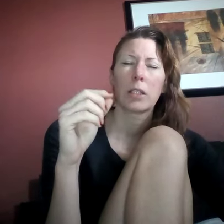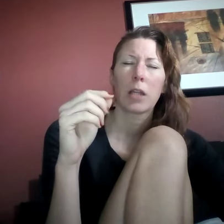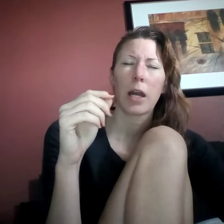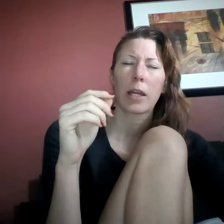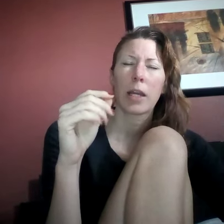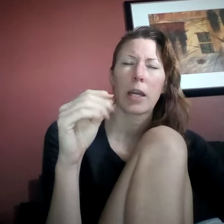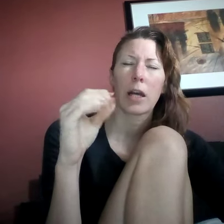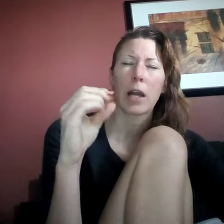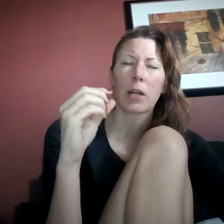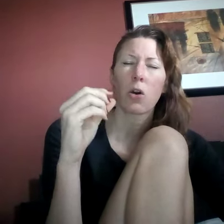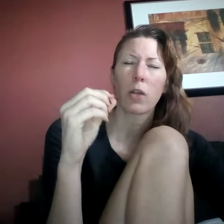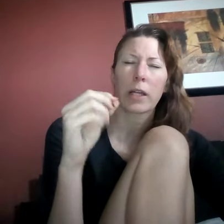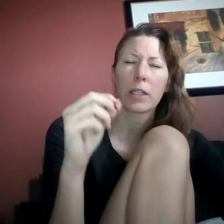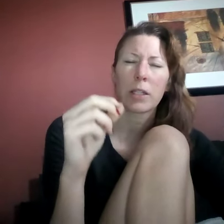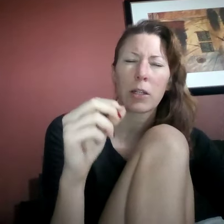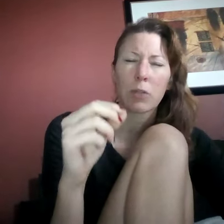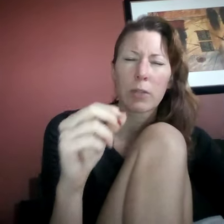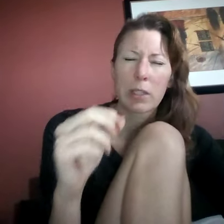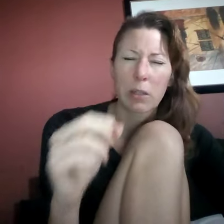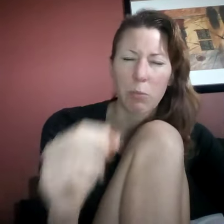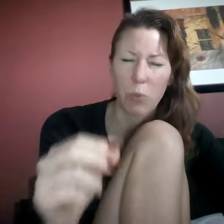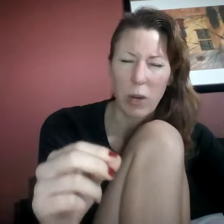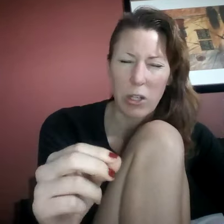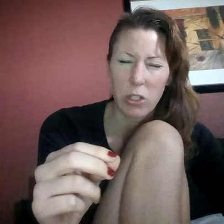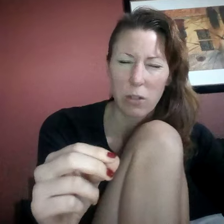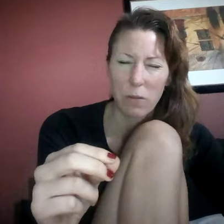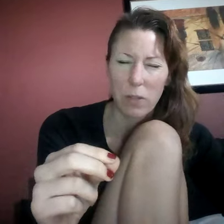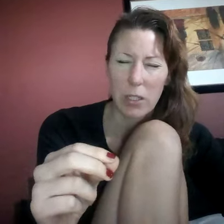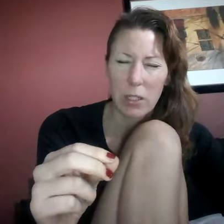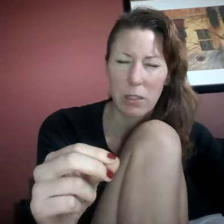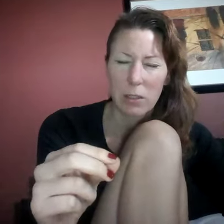I can't, I, all I can tell you is the impression of things.